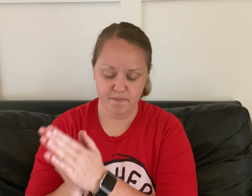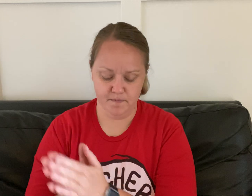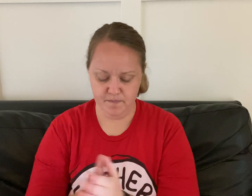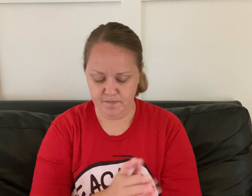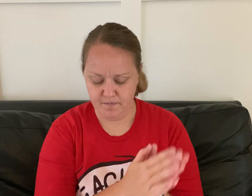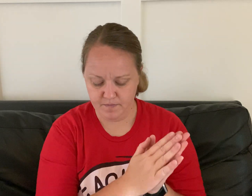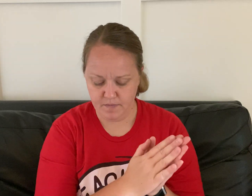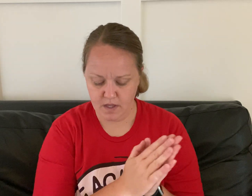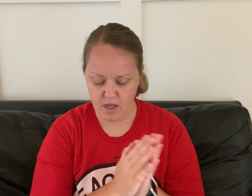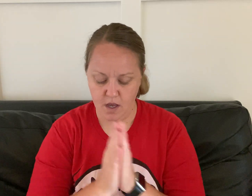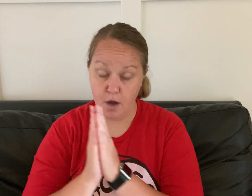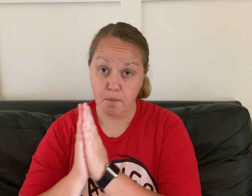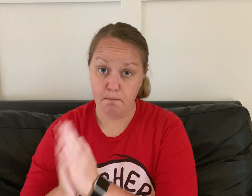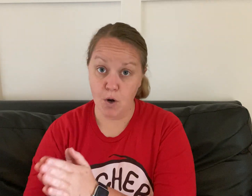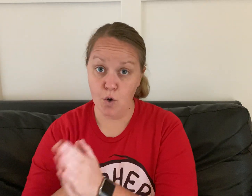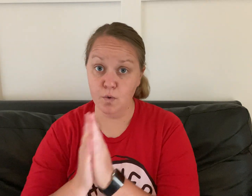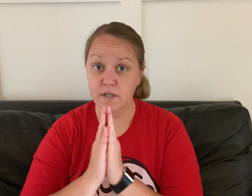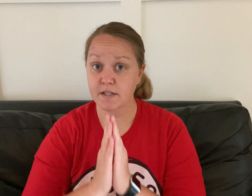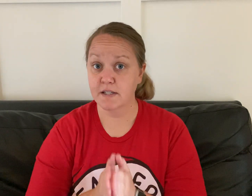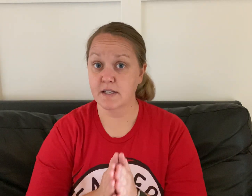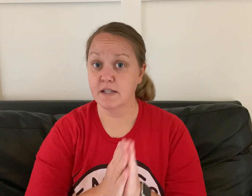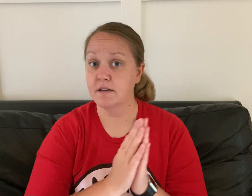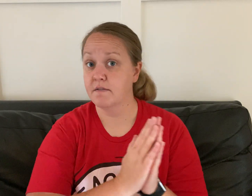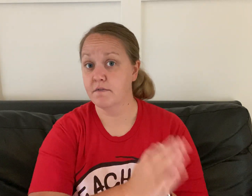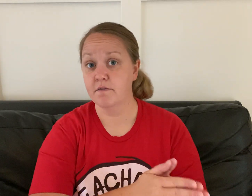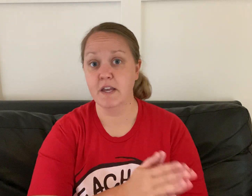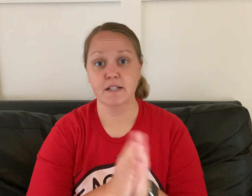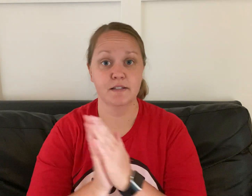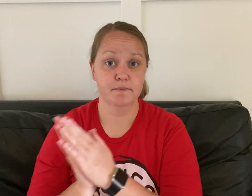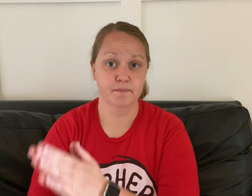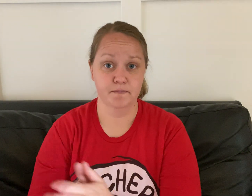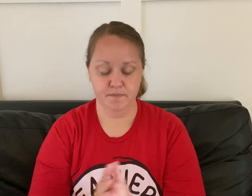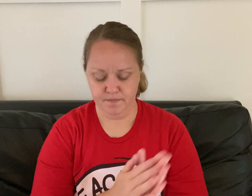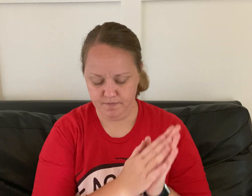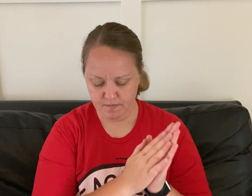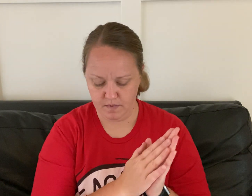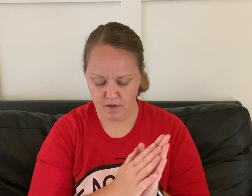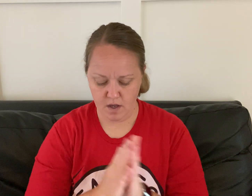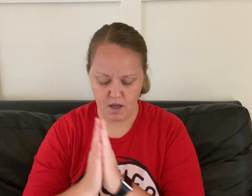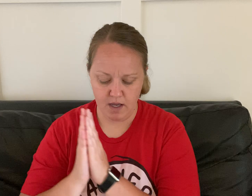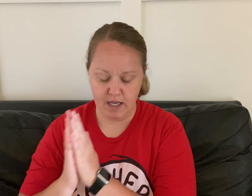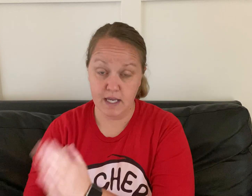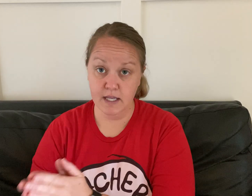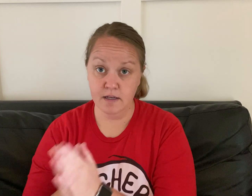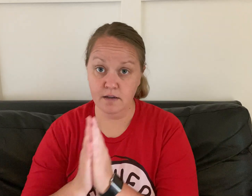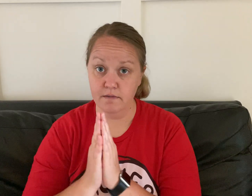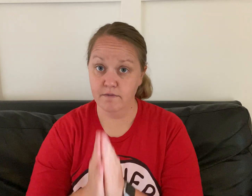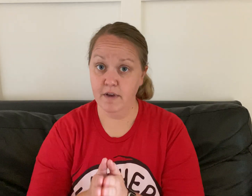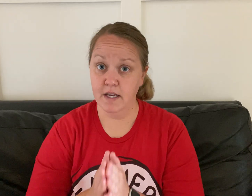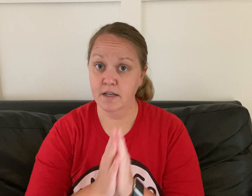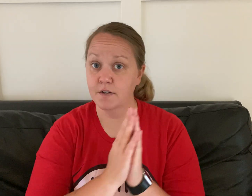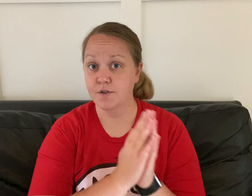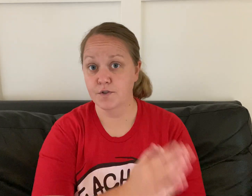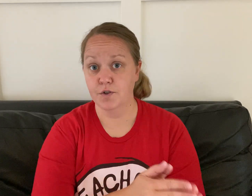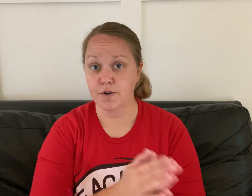recover motivate inventor